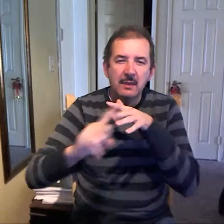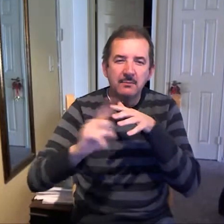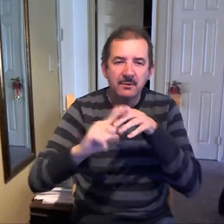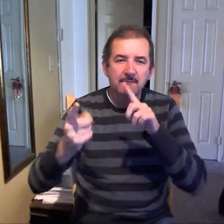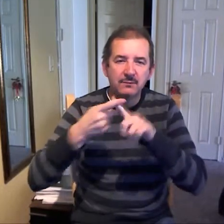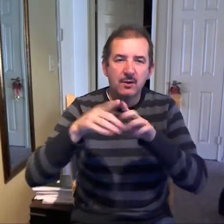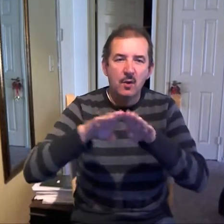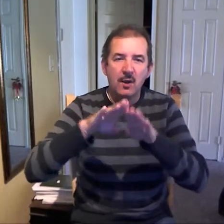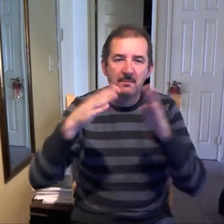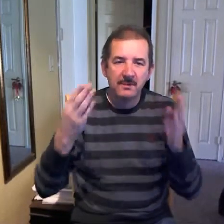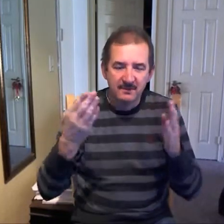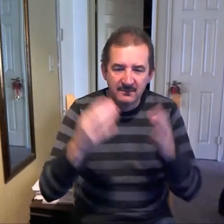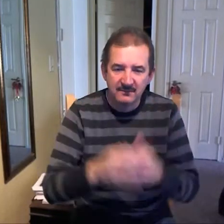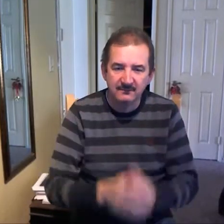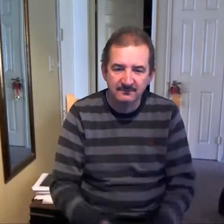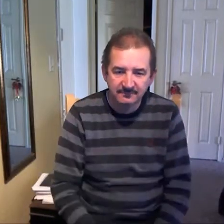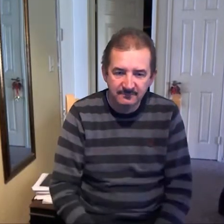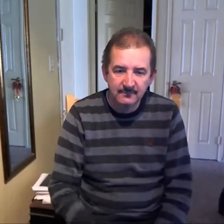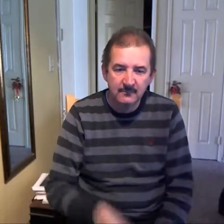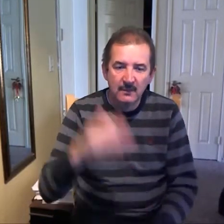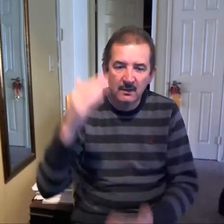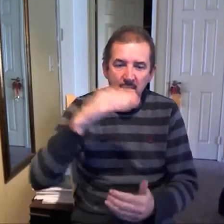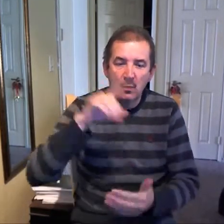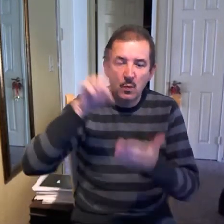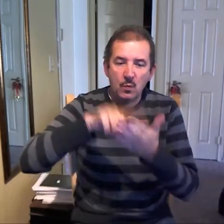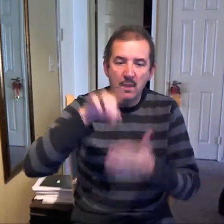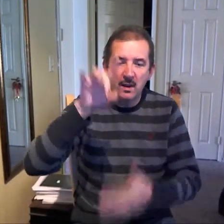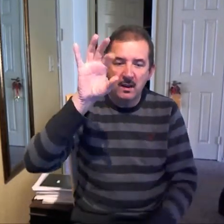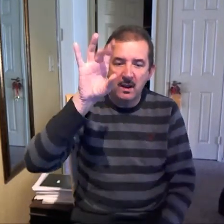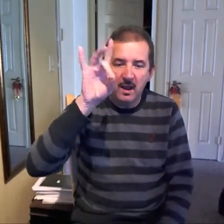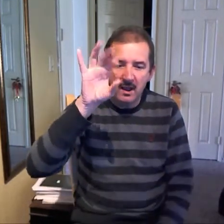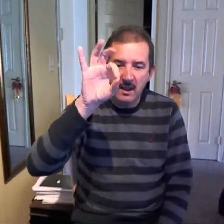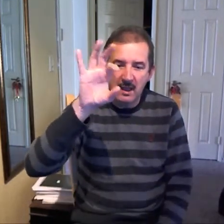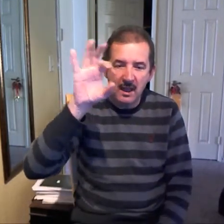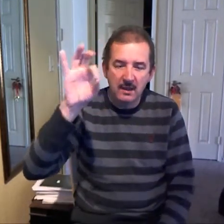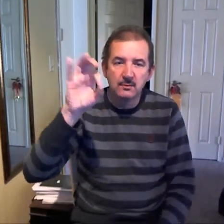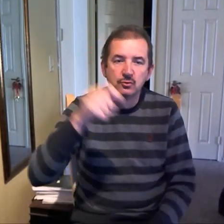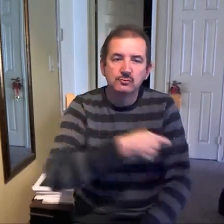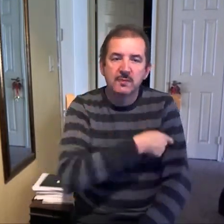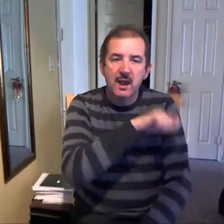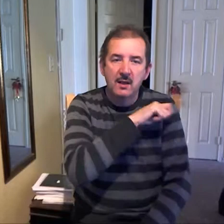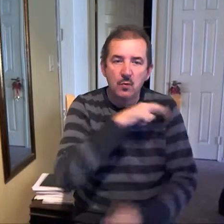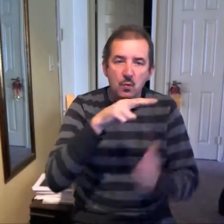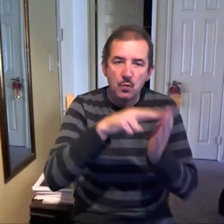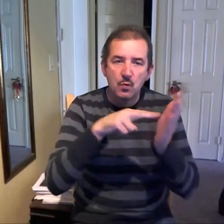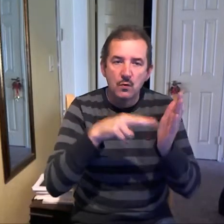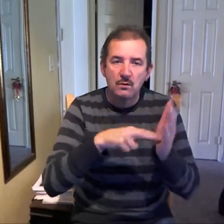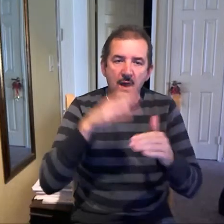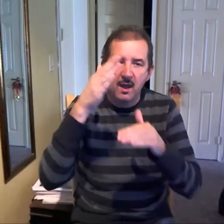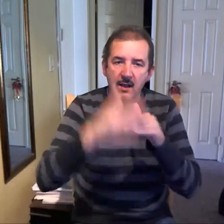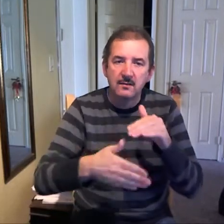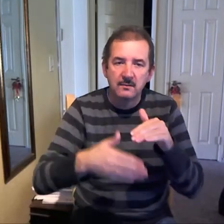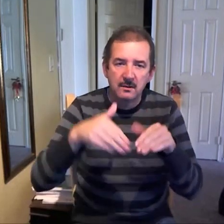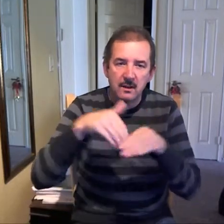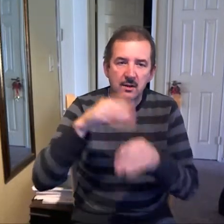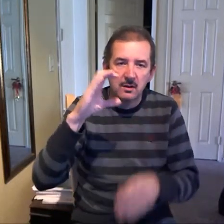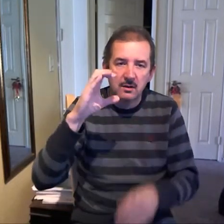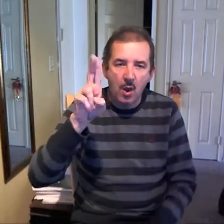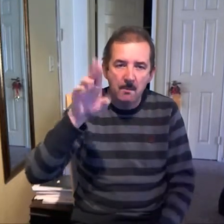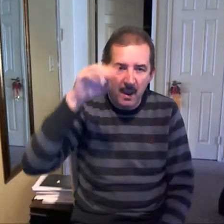I hear the 10-year review hideous meeting soon. Really? You're waiting now. Yes. Birdie told me. Dr.